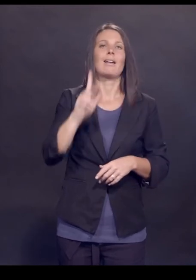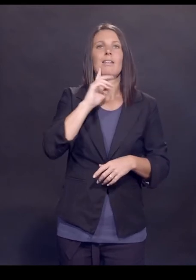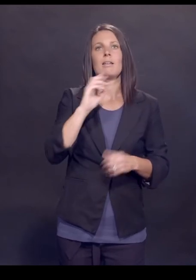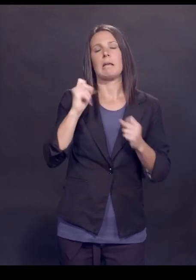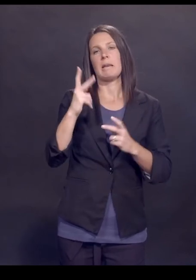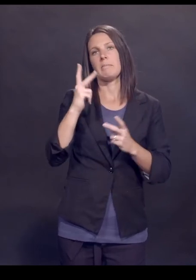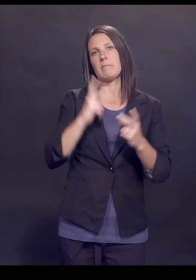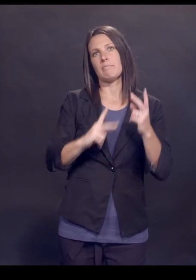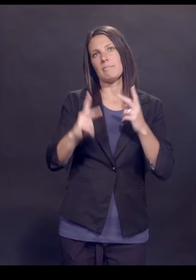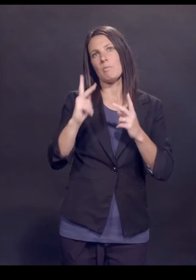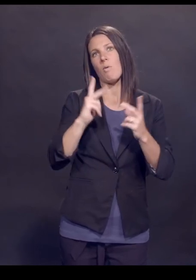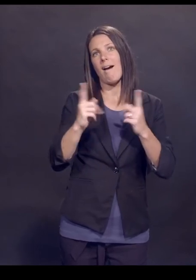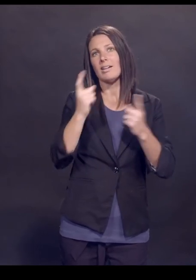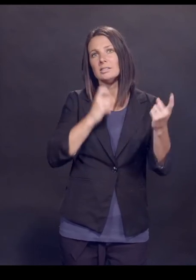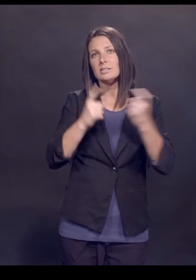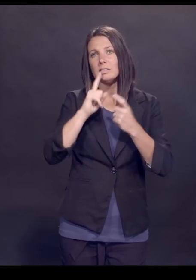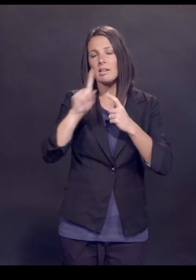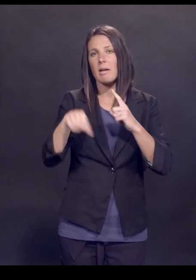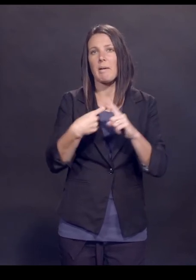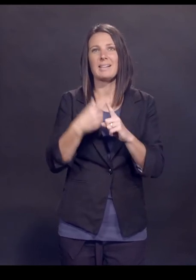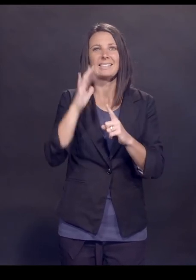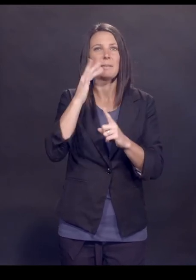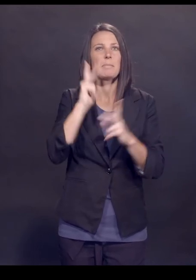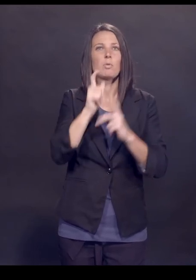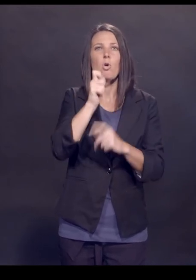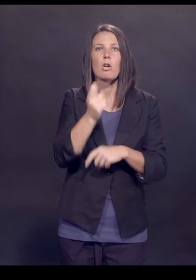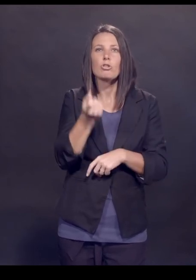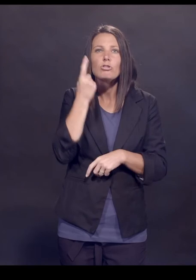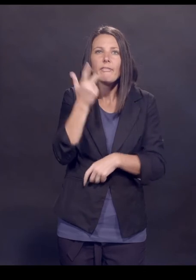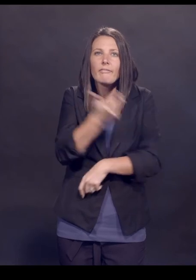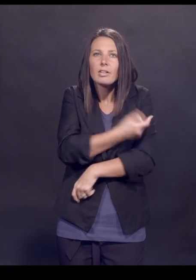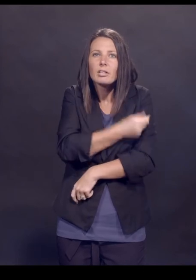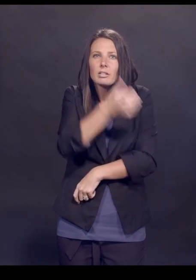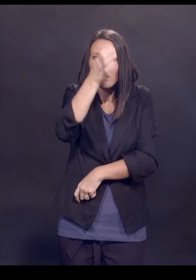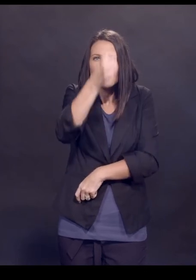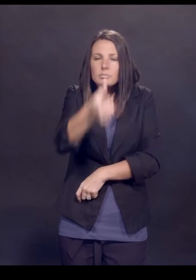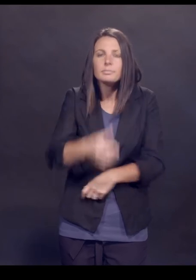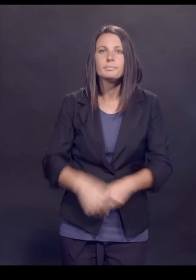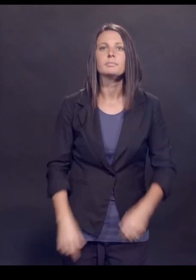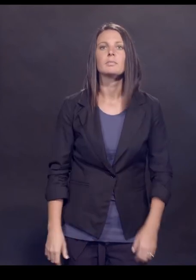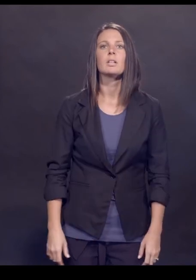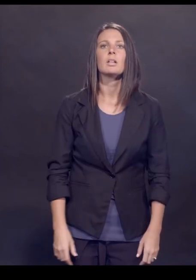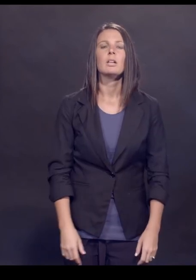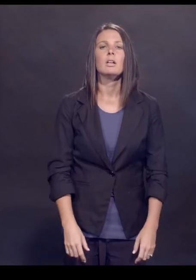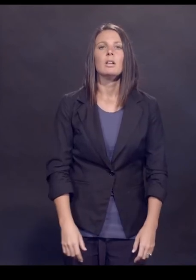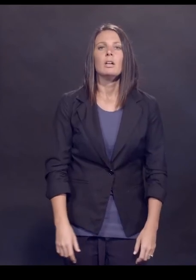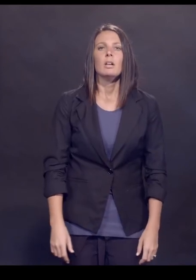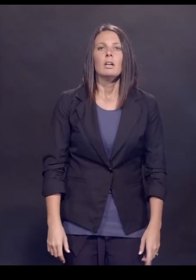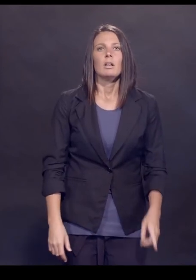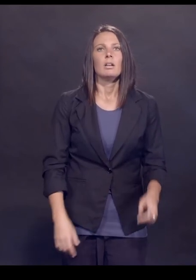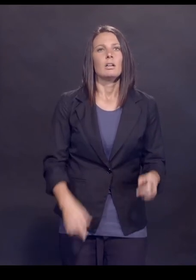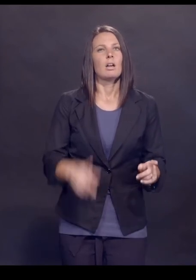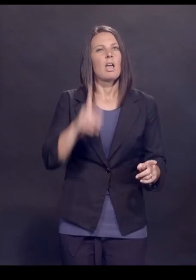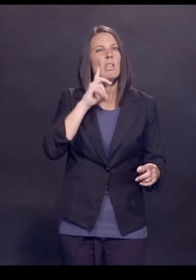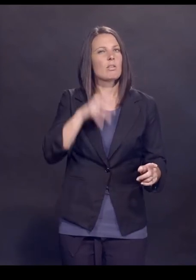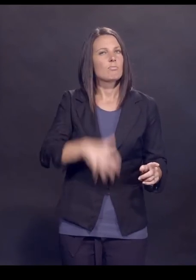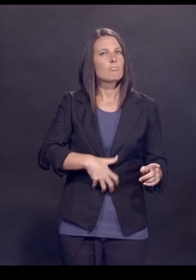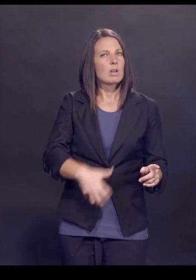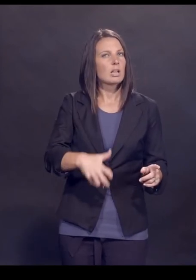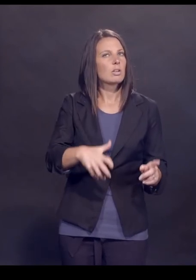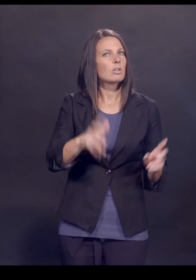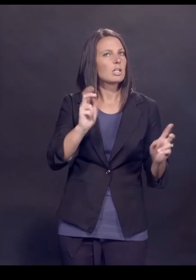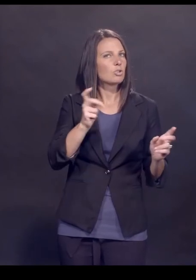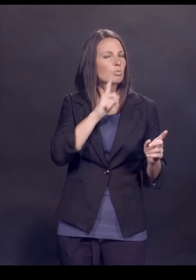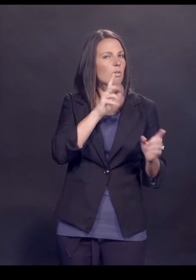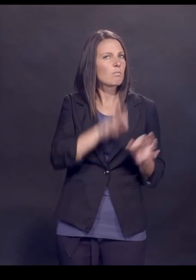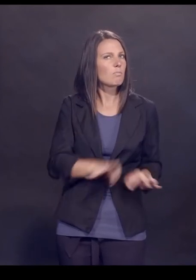questions that we get seem that people don't really understand that concept. Yeah, let me, I think the pregnancy issues is an important